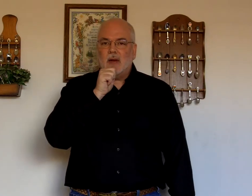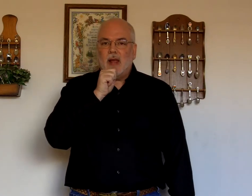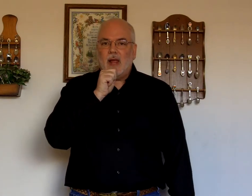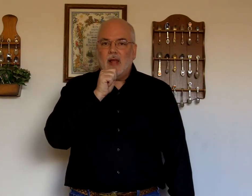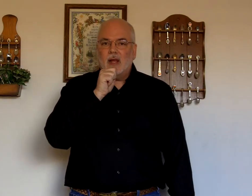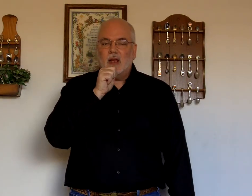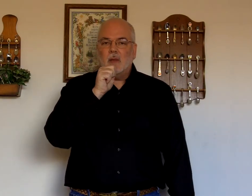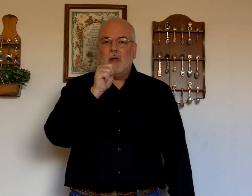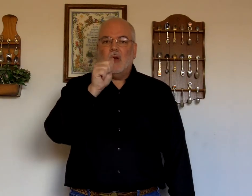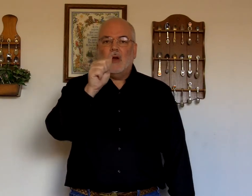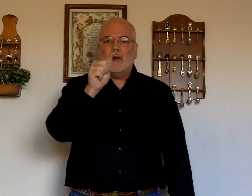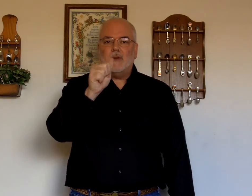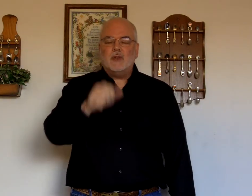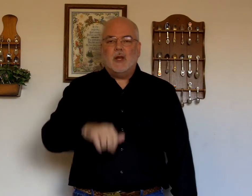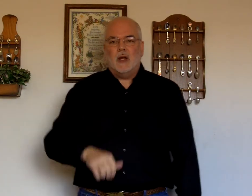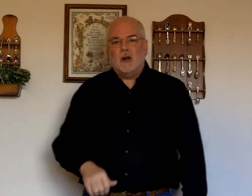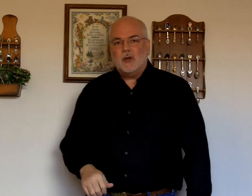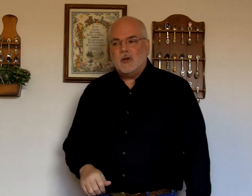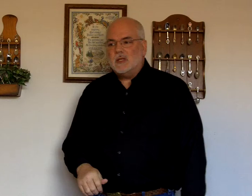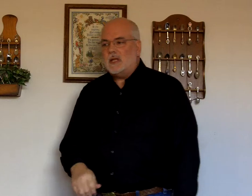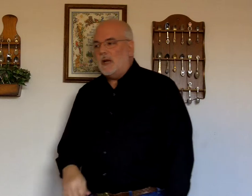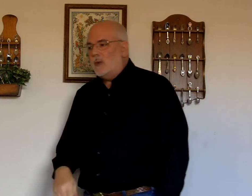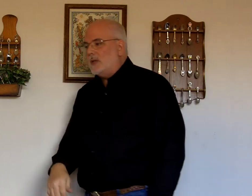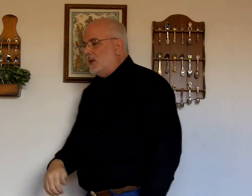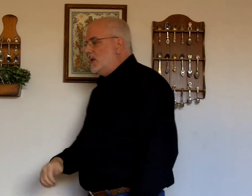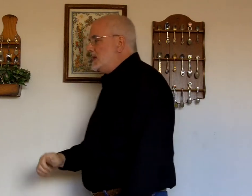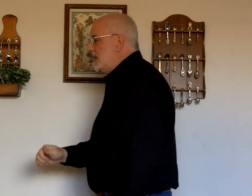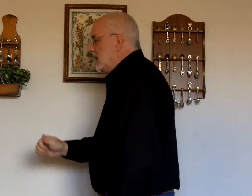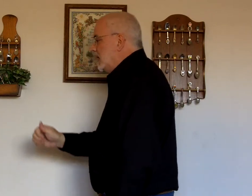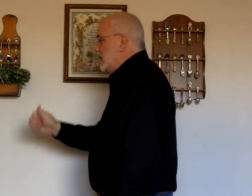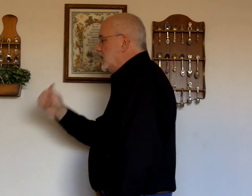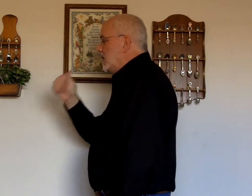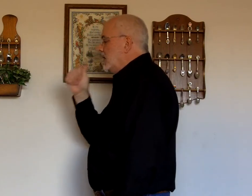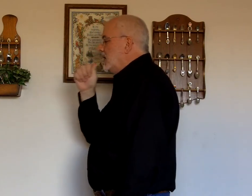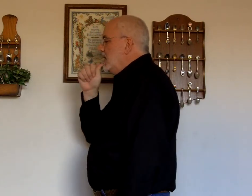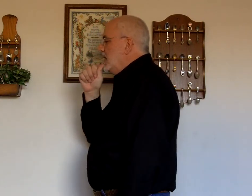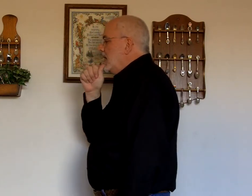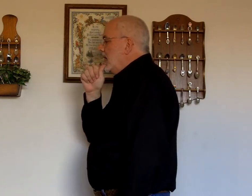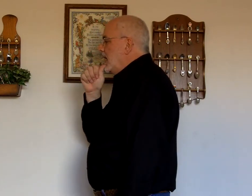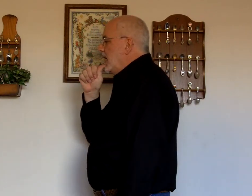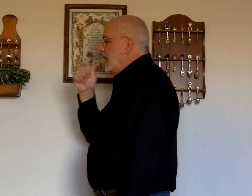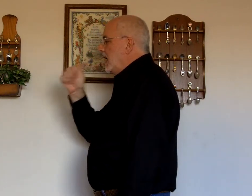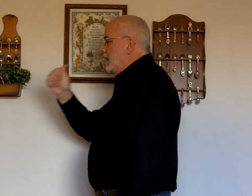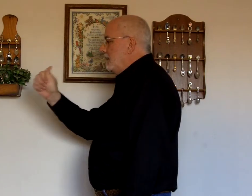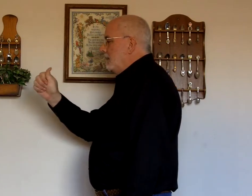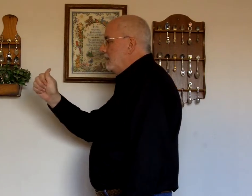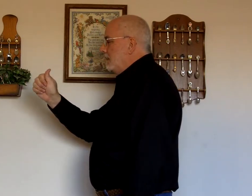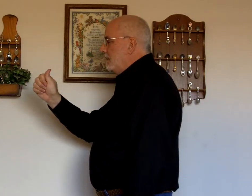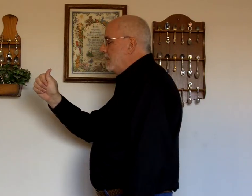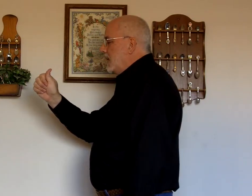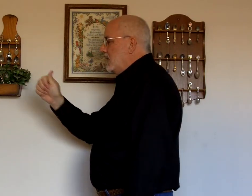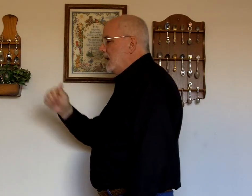A coming off the chin. I'm going to turn sideways so you can see that a little clearer. Am. Okay?